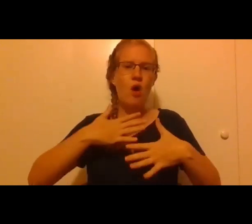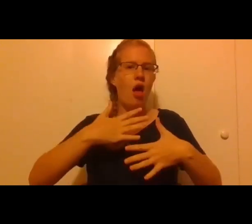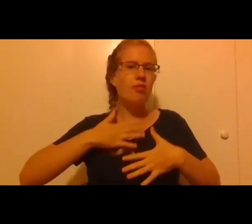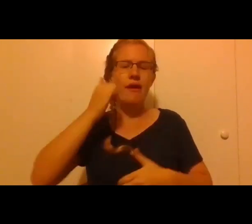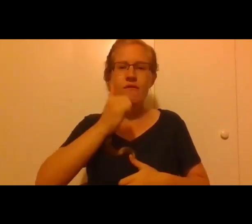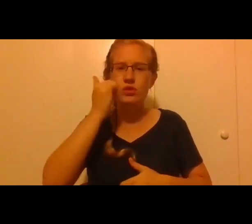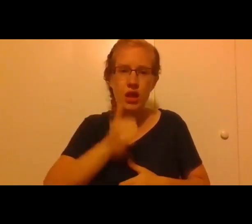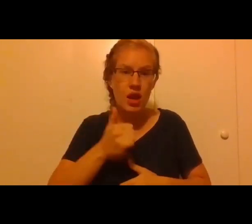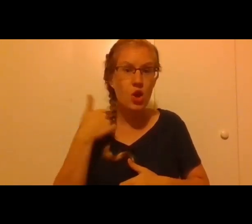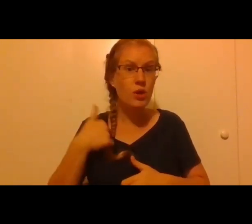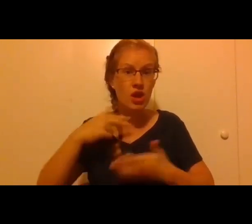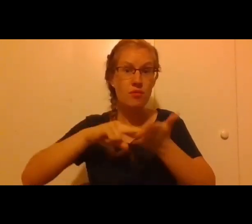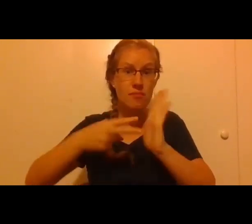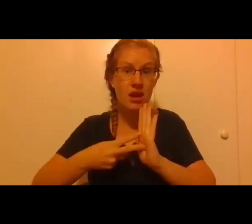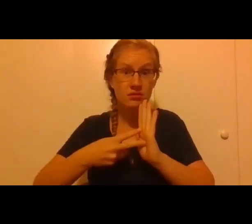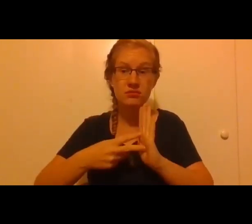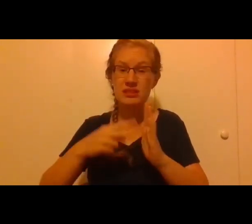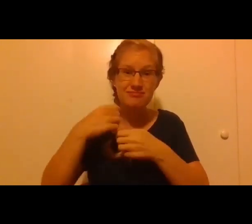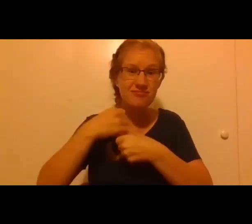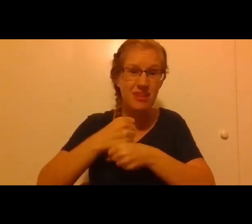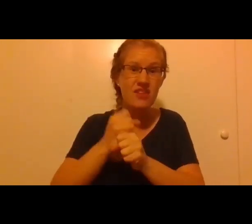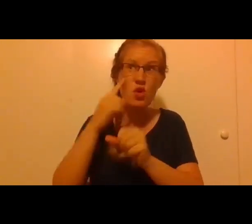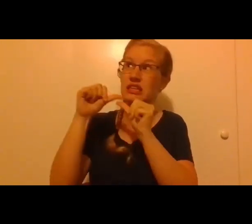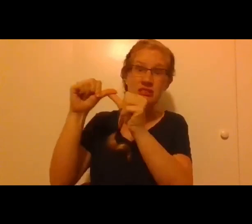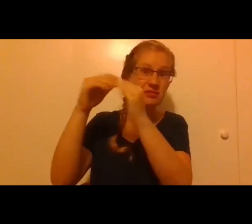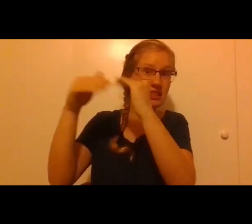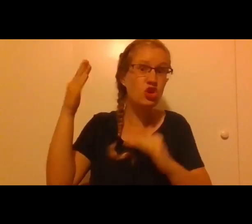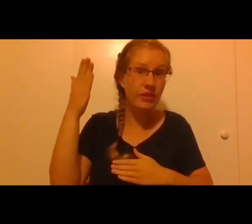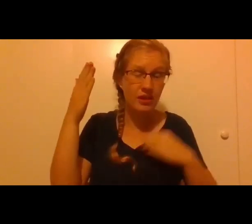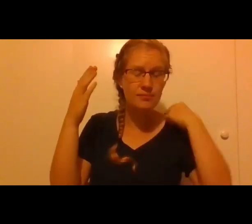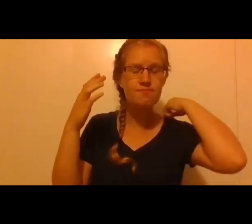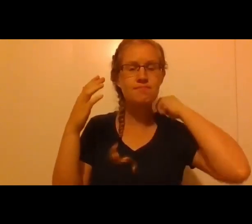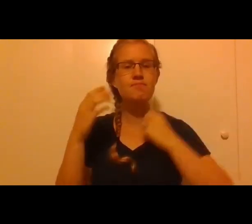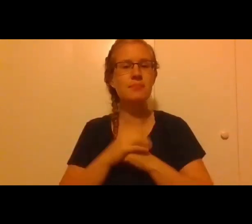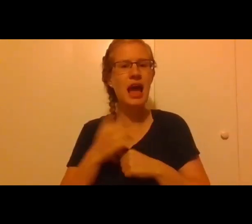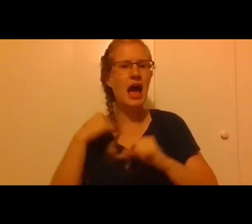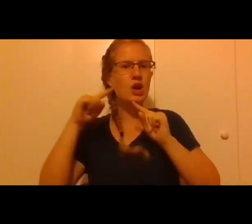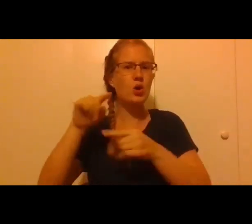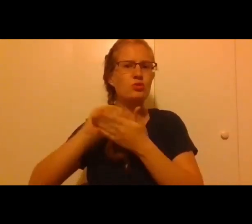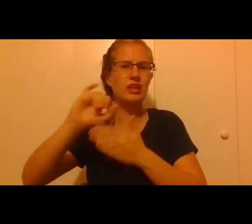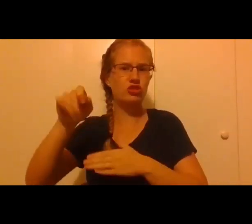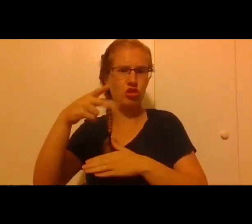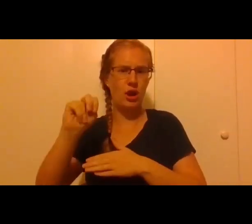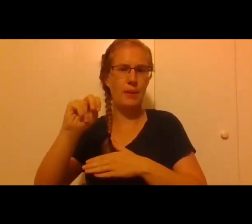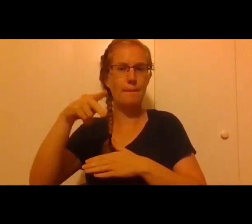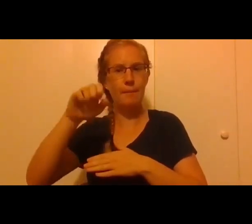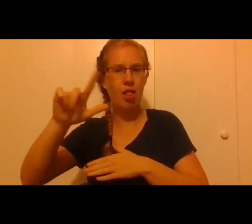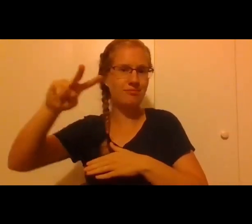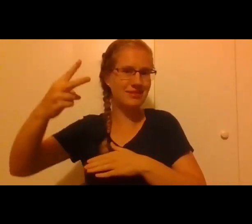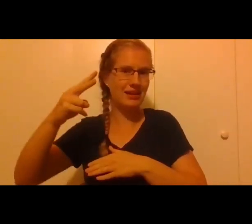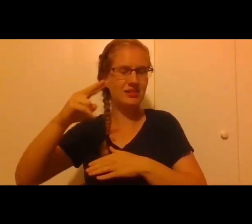We're meant for eternity. In many, many ways, and I go to St. John Paul II's